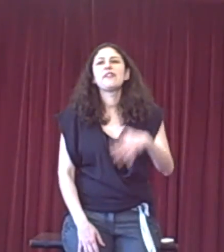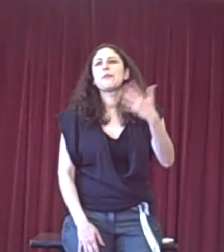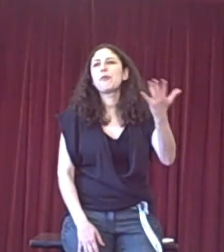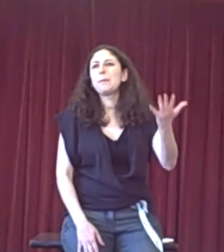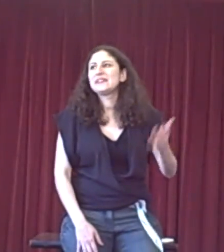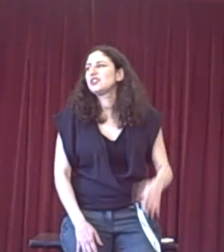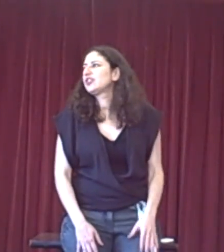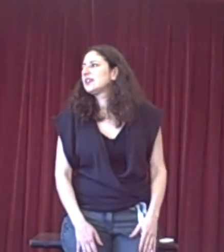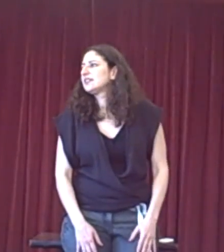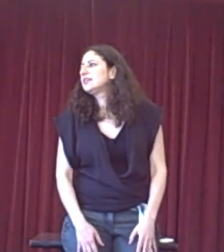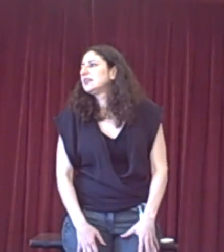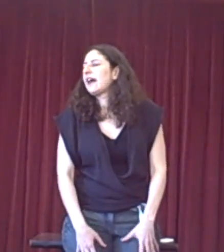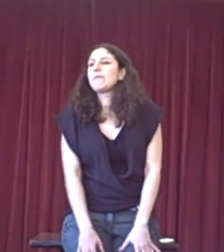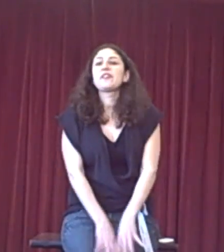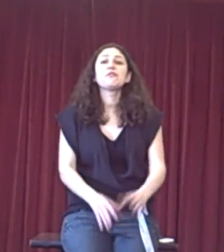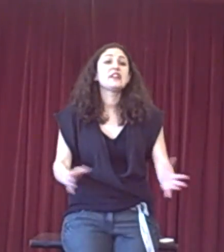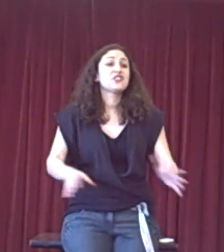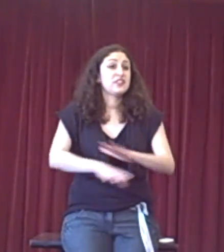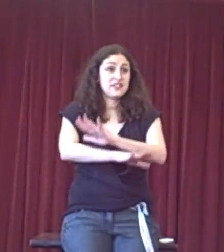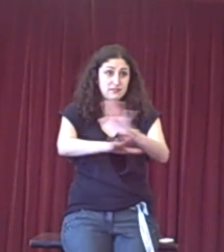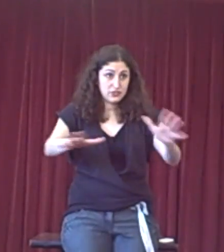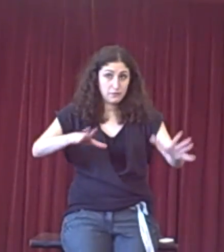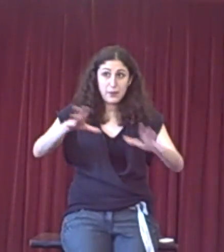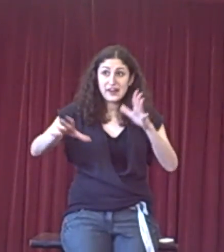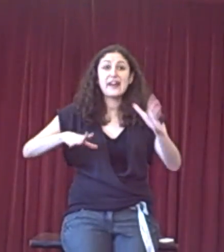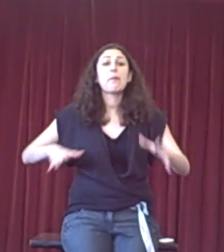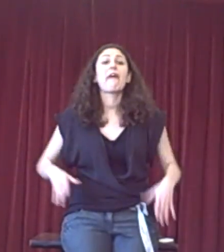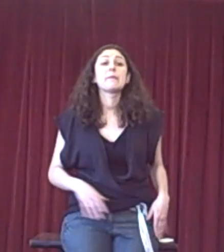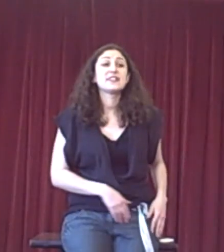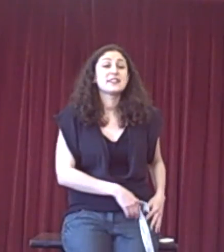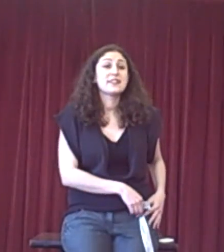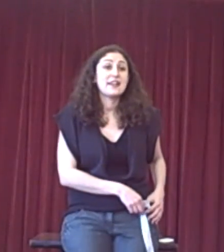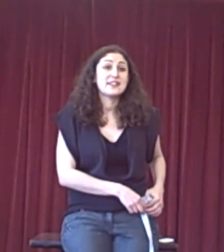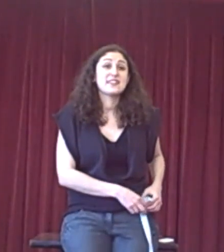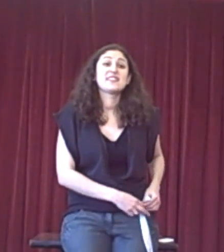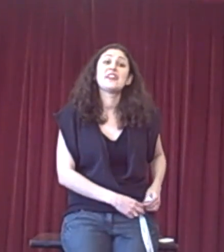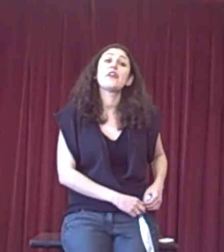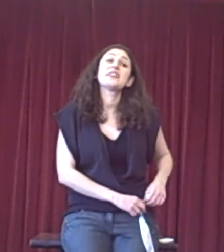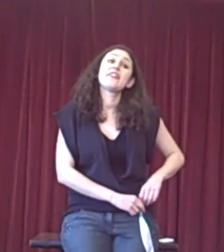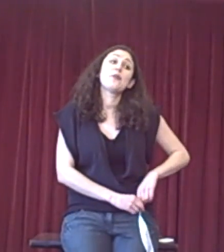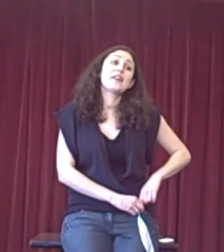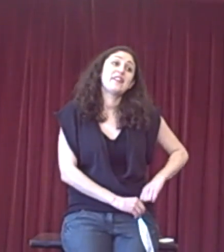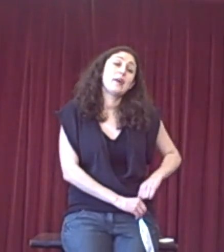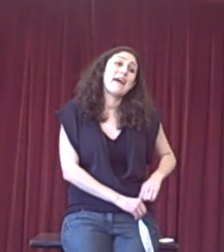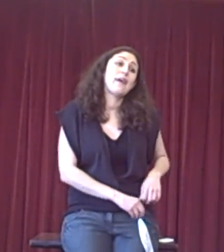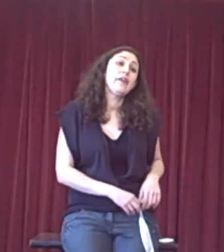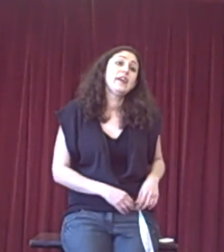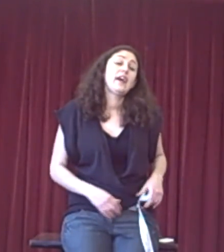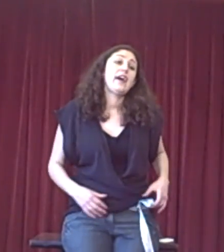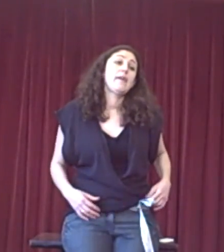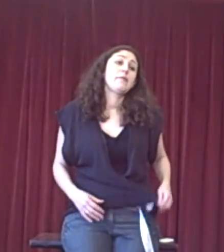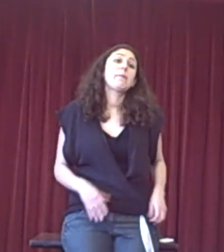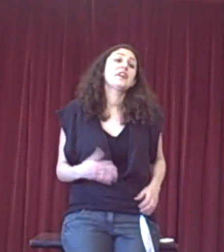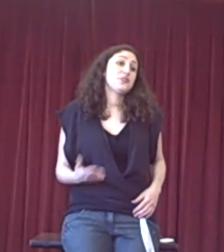the proposition doesn't really, just doesn't sort of put in any parameters in that sense, and they don't tell you anything about the punishment.